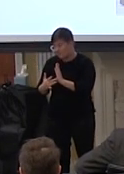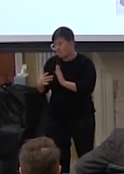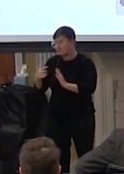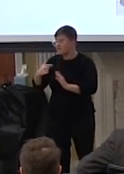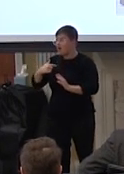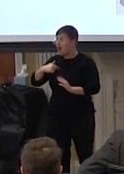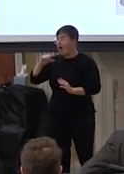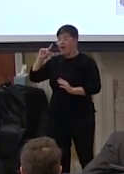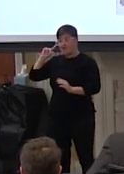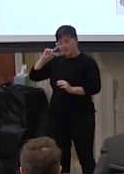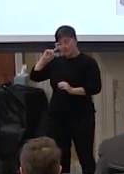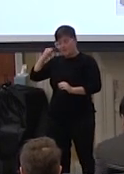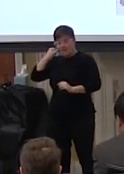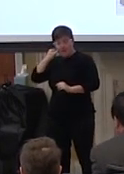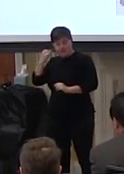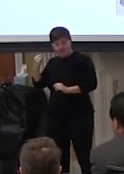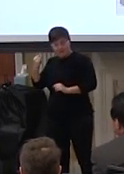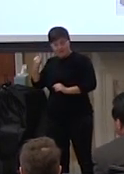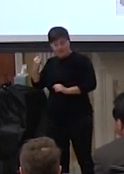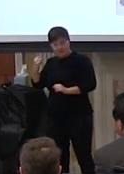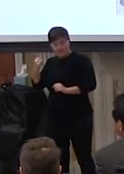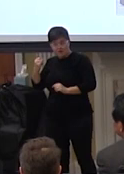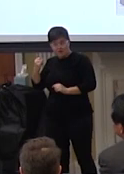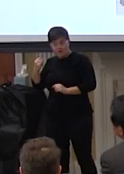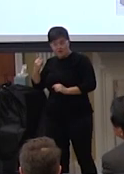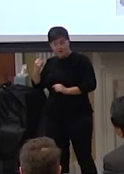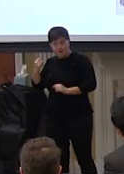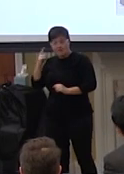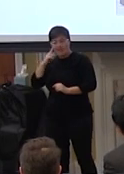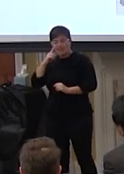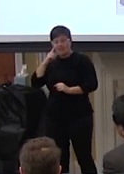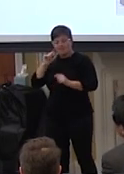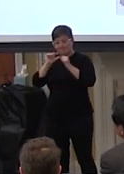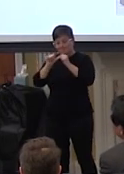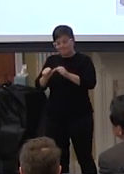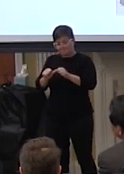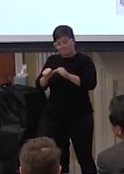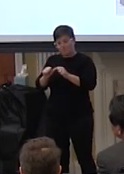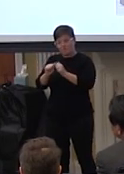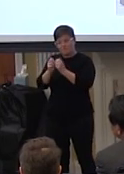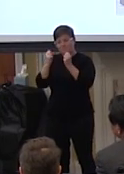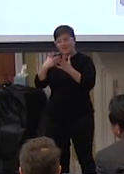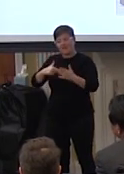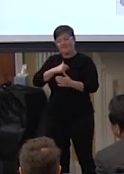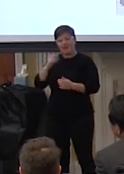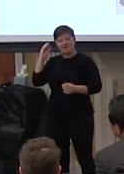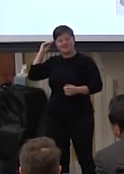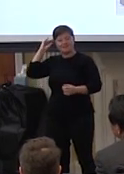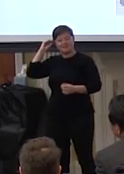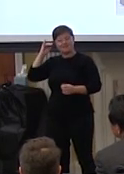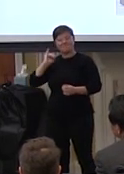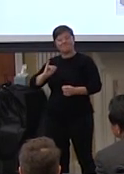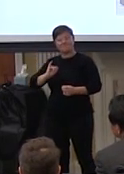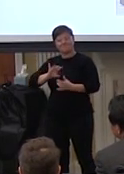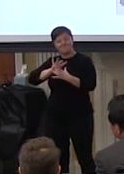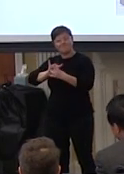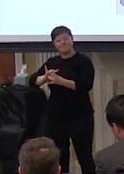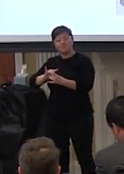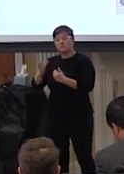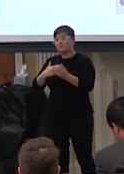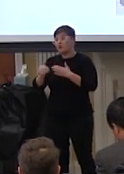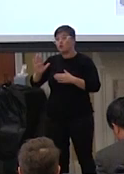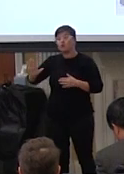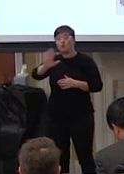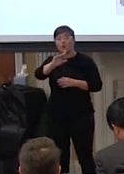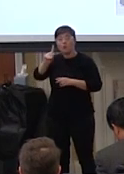it's the idea of this i think resonates with a lot of a us personally and so whether your questions